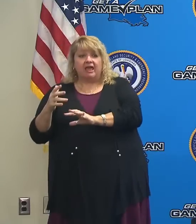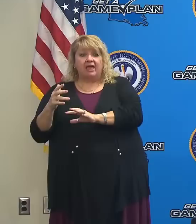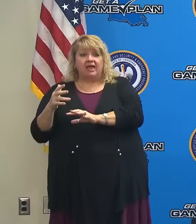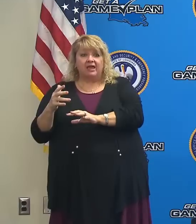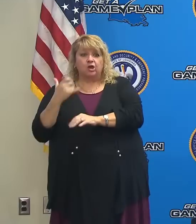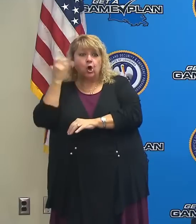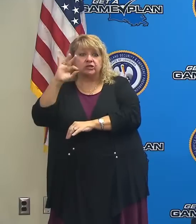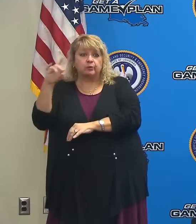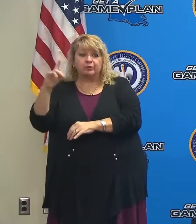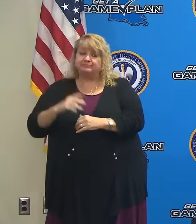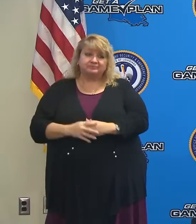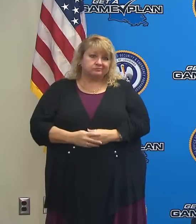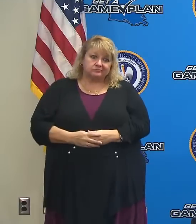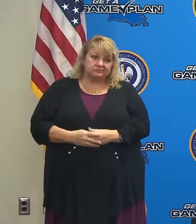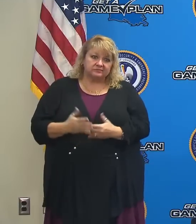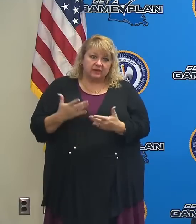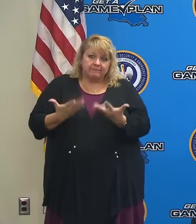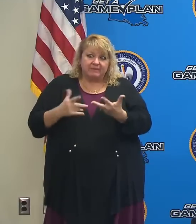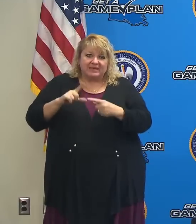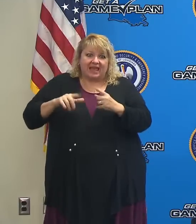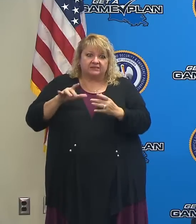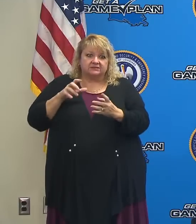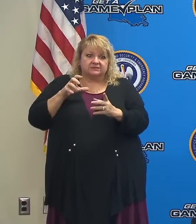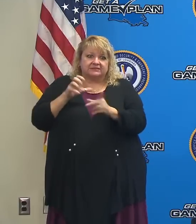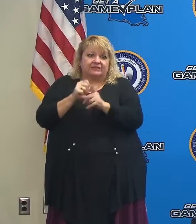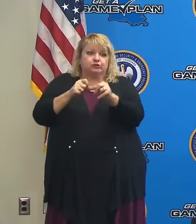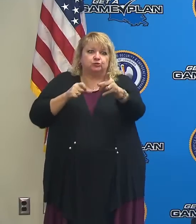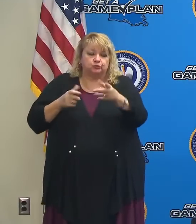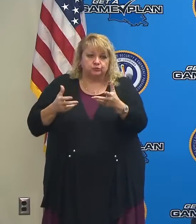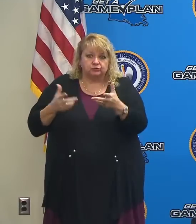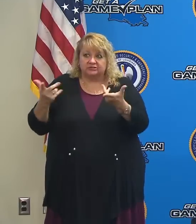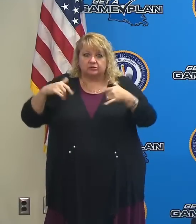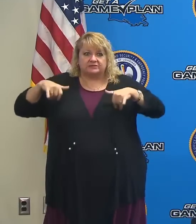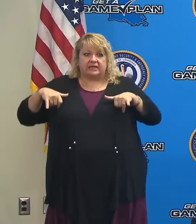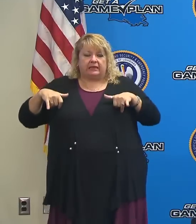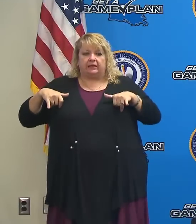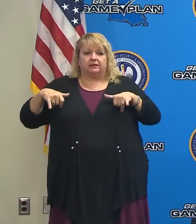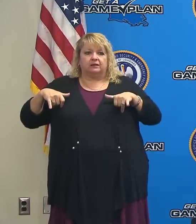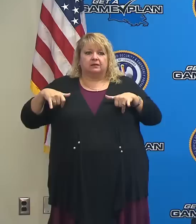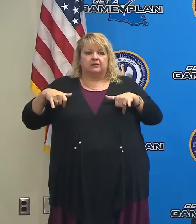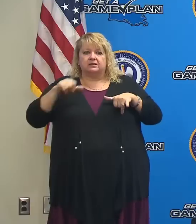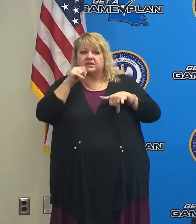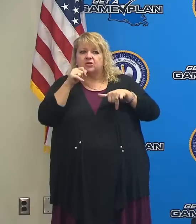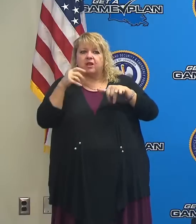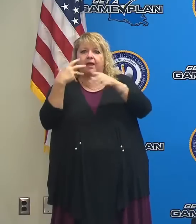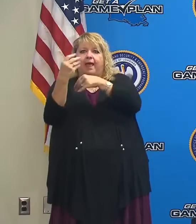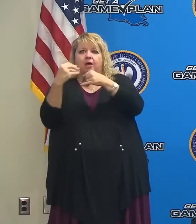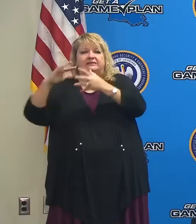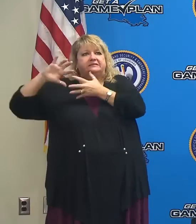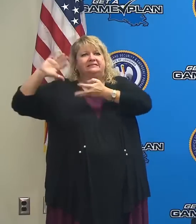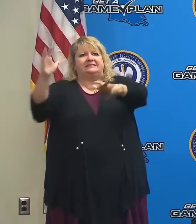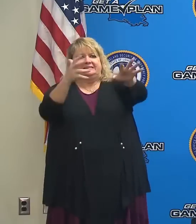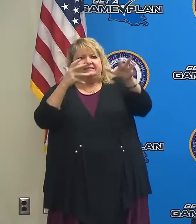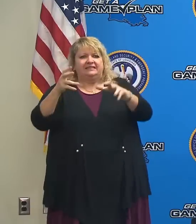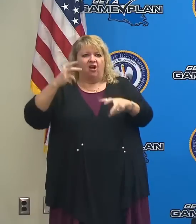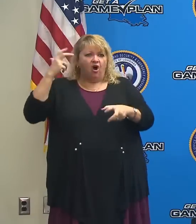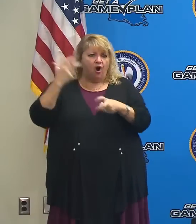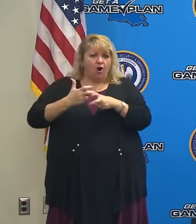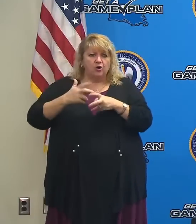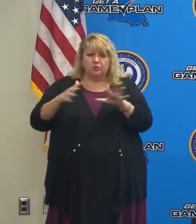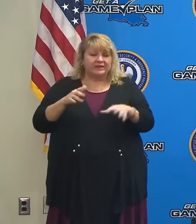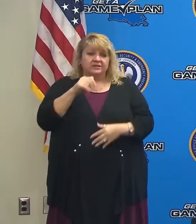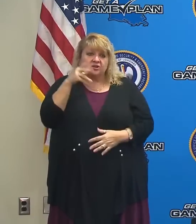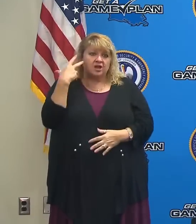an accident involving water, they might not be able to get to you at all. So please don't put yourself or your family or our first responders in harm's way.